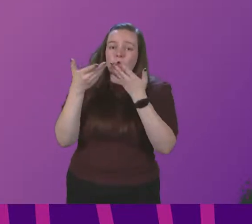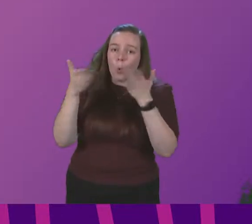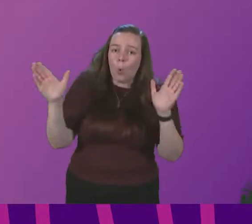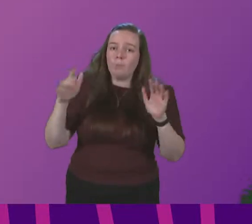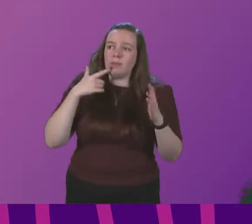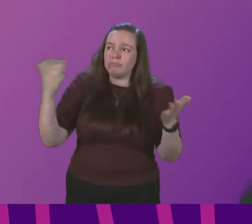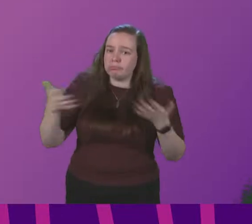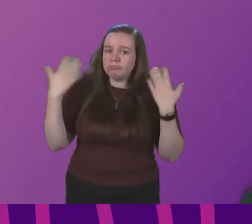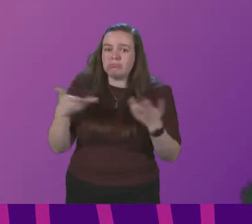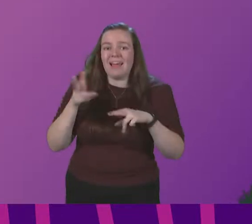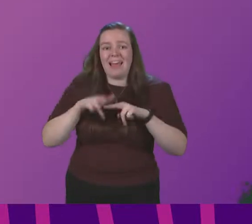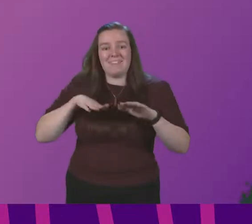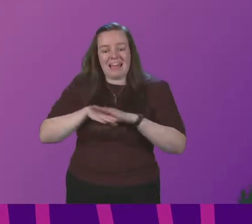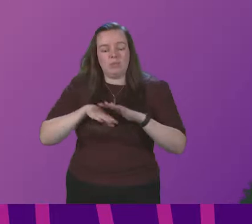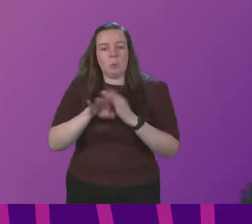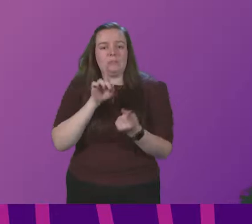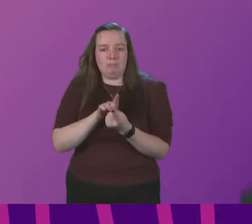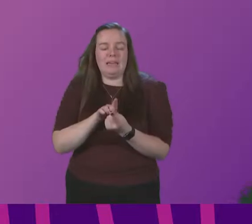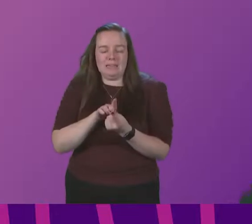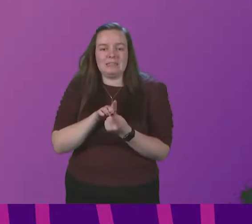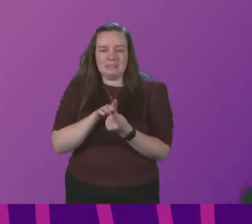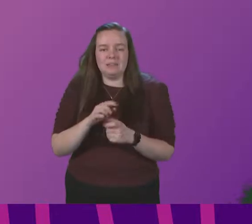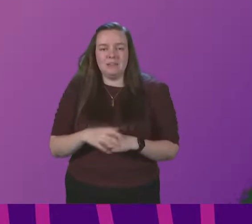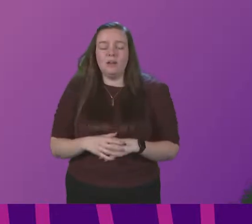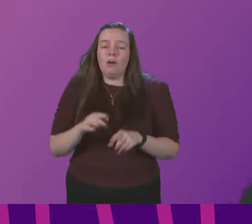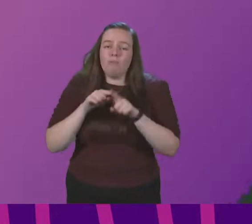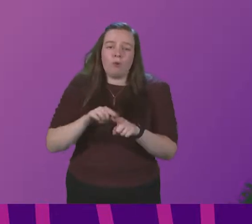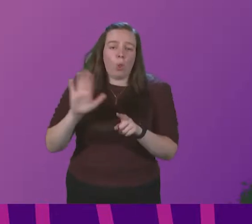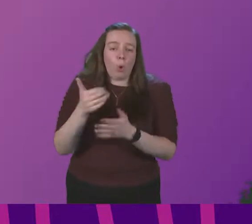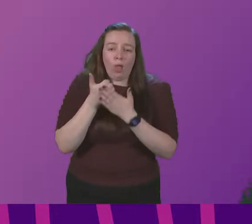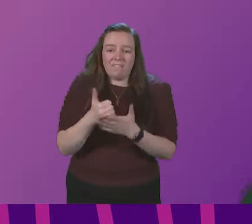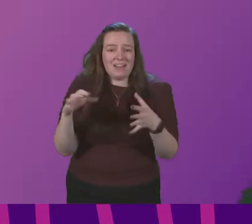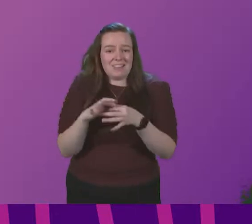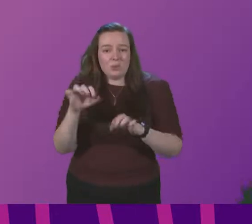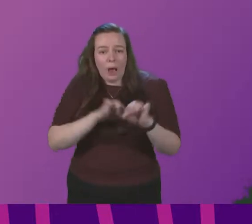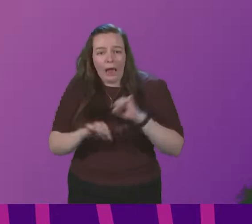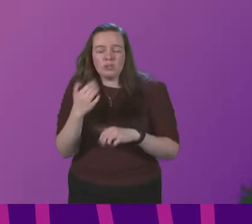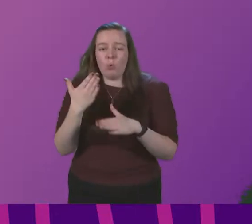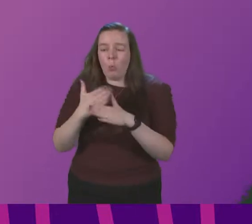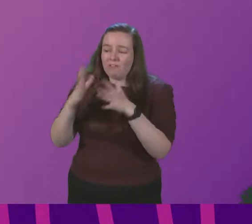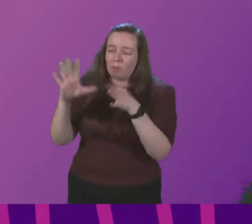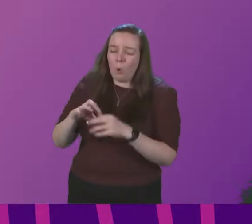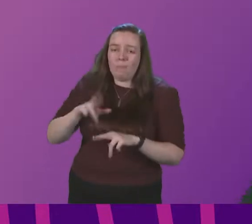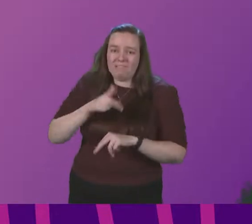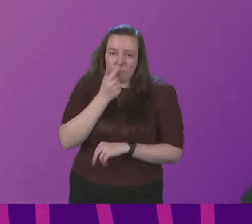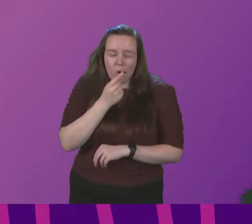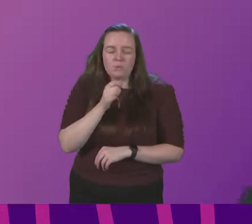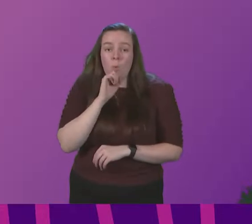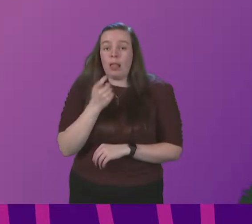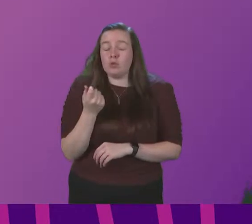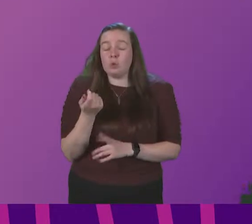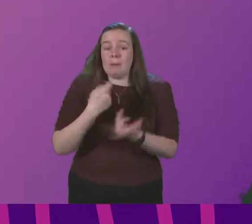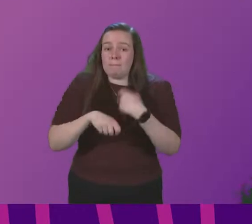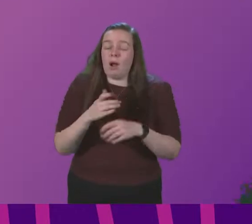people indoors, even at this time of year. Follow all advice on hygiene. Work from home whenever possible. This will soon become a